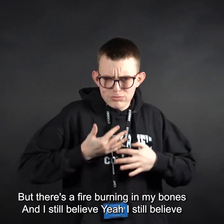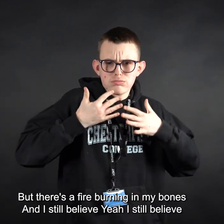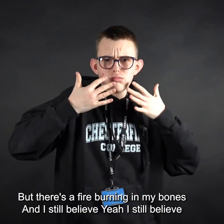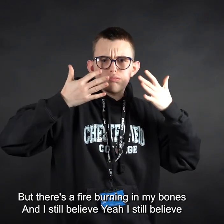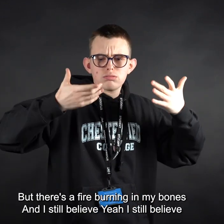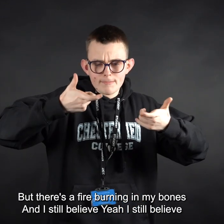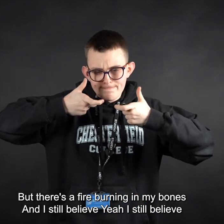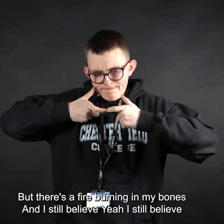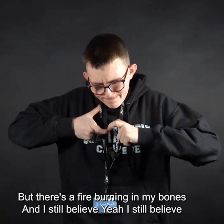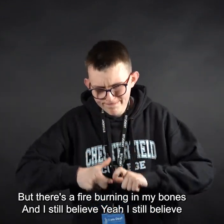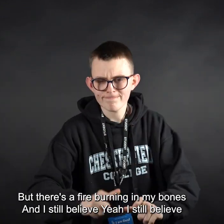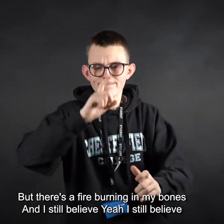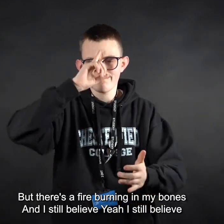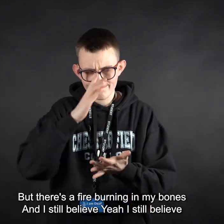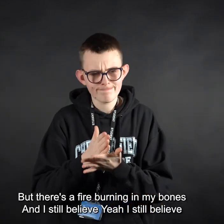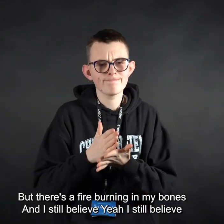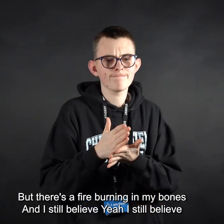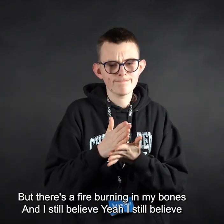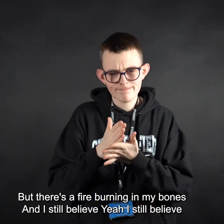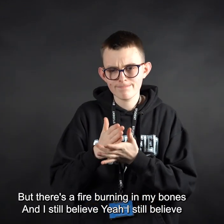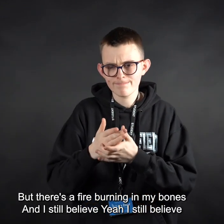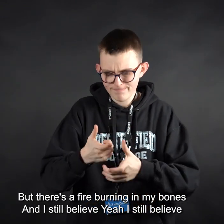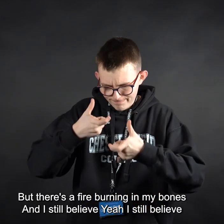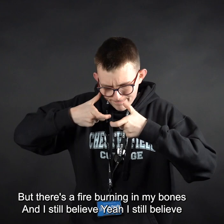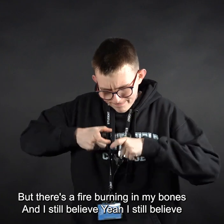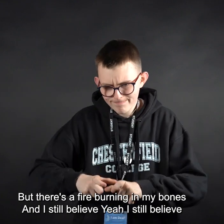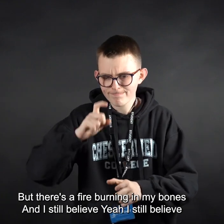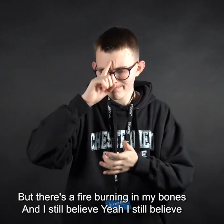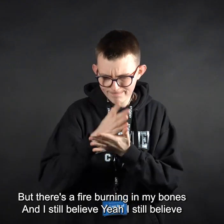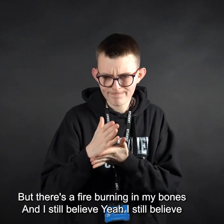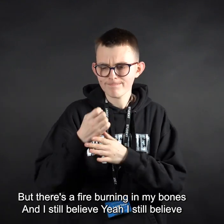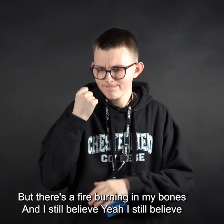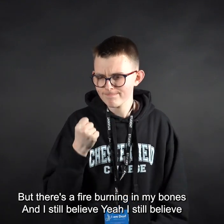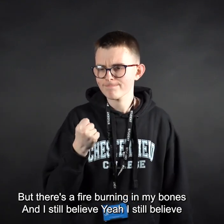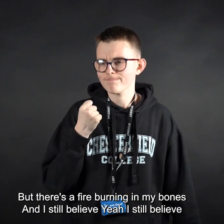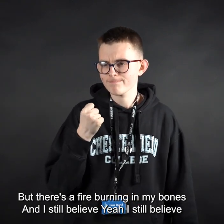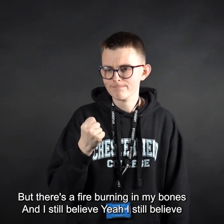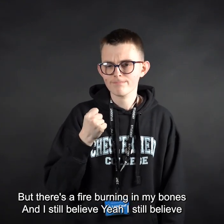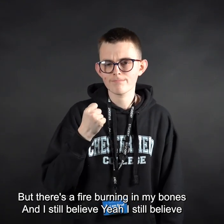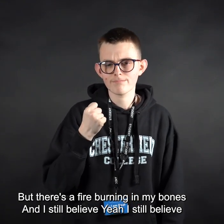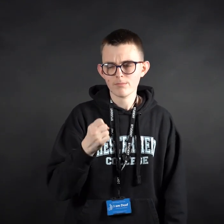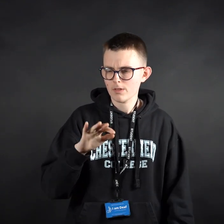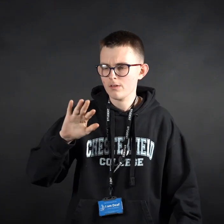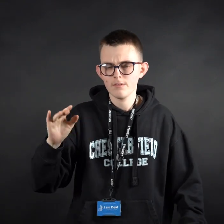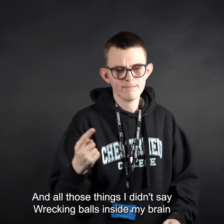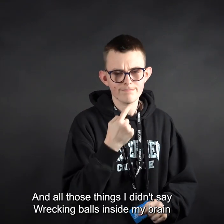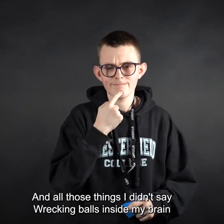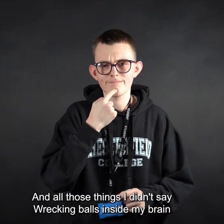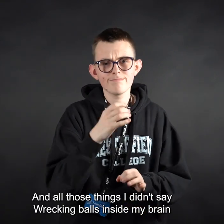in my bones I still believe Yeah, still believe And all those things I